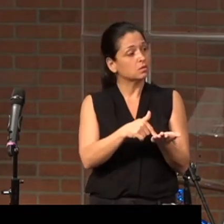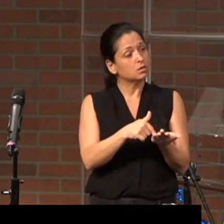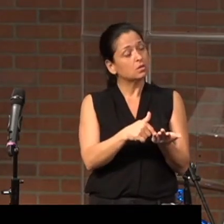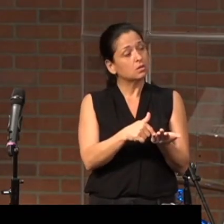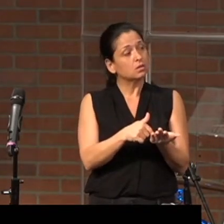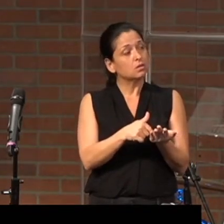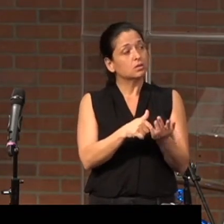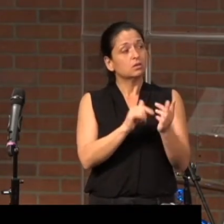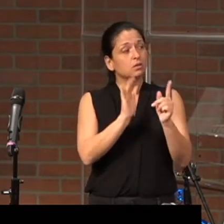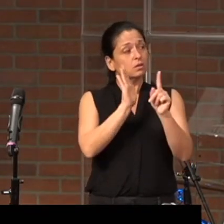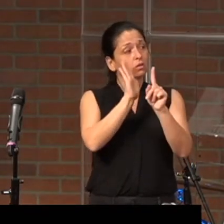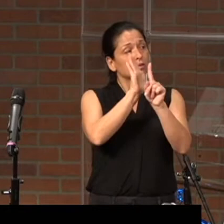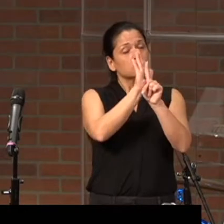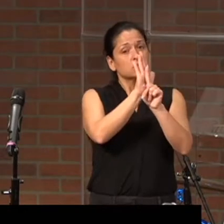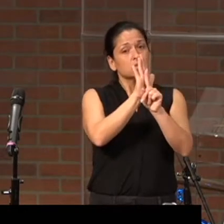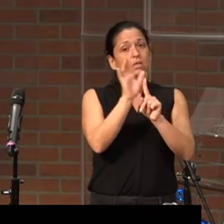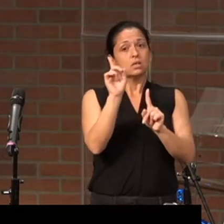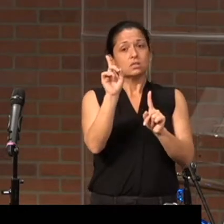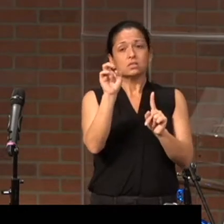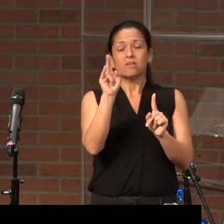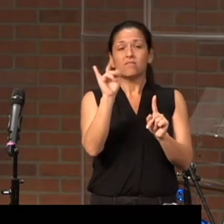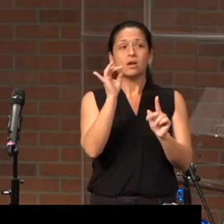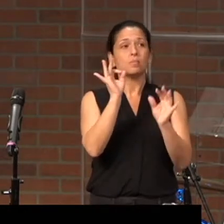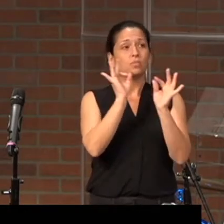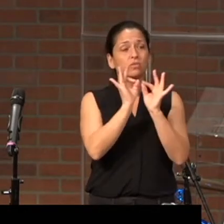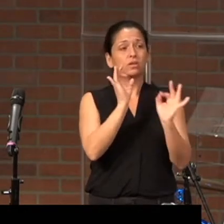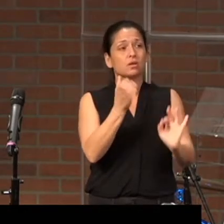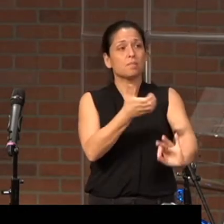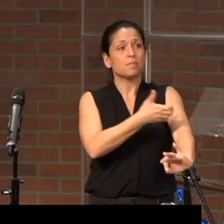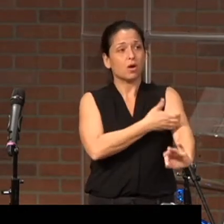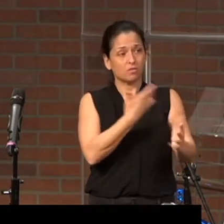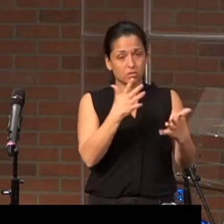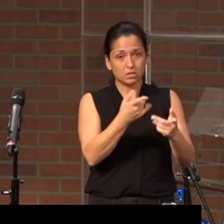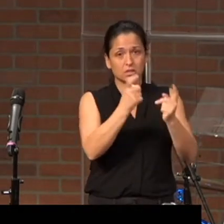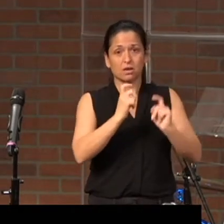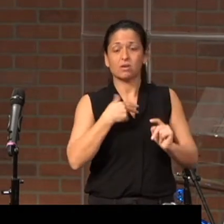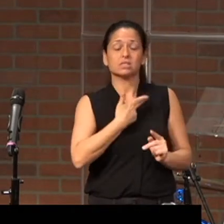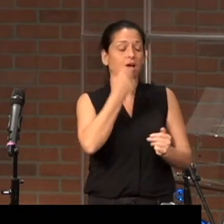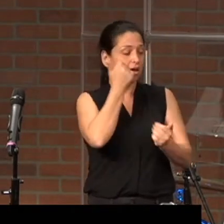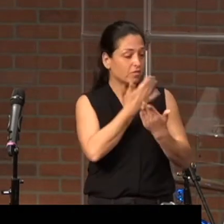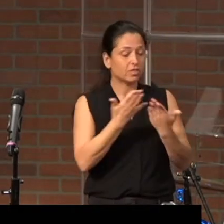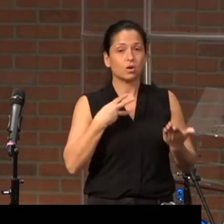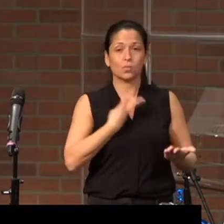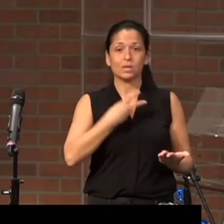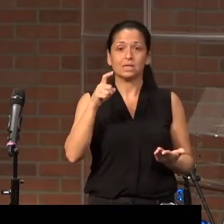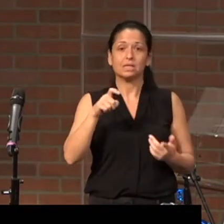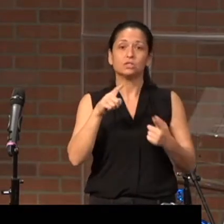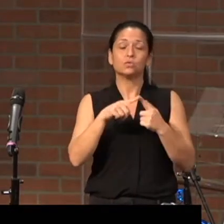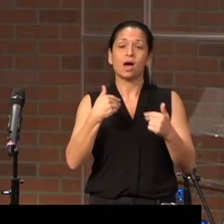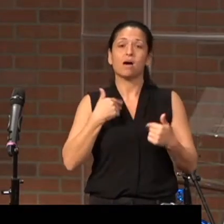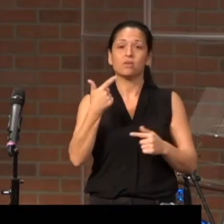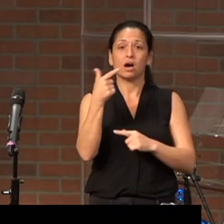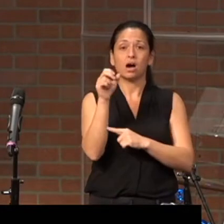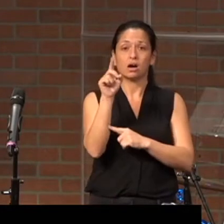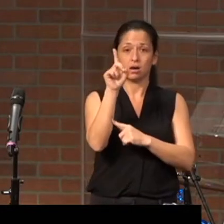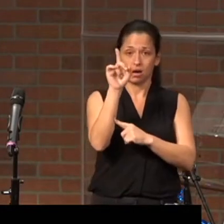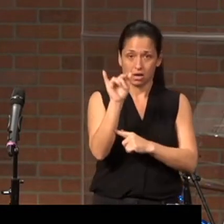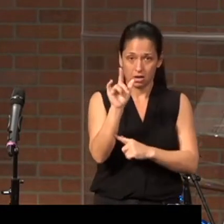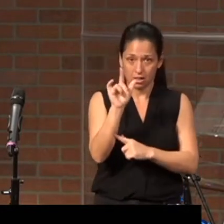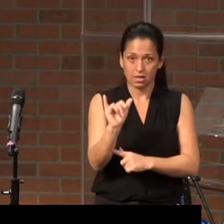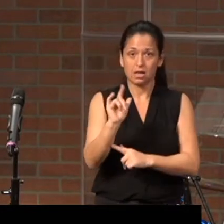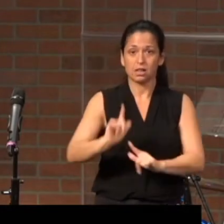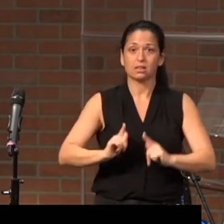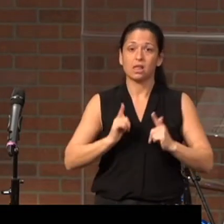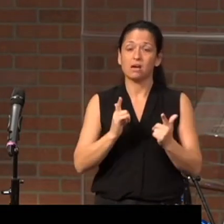His divine power has given us everything we need for a godly life. Now here's what's implied.